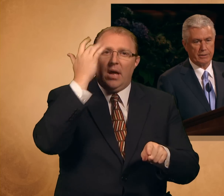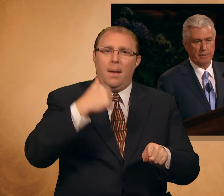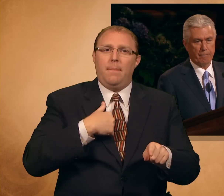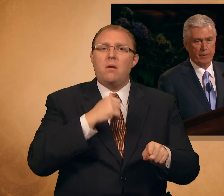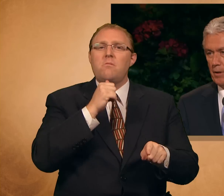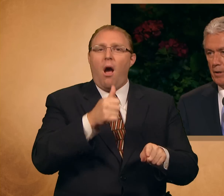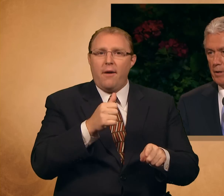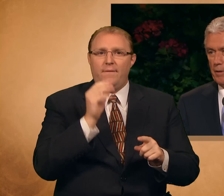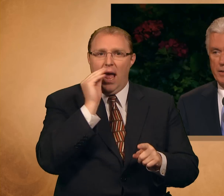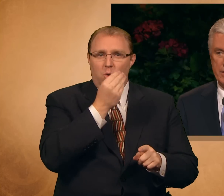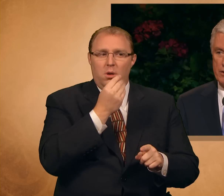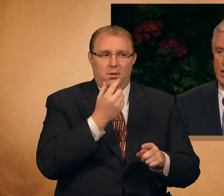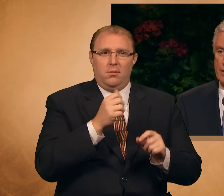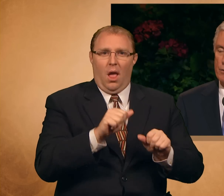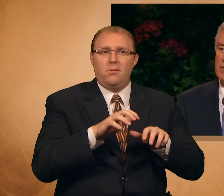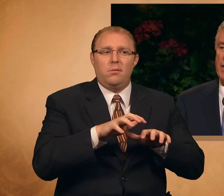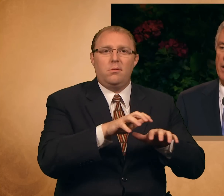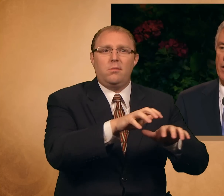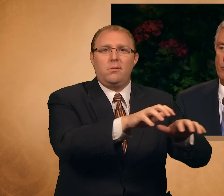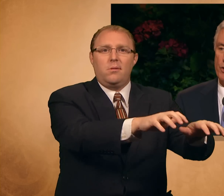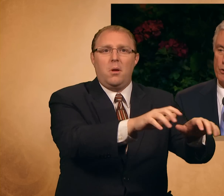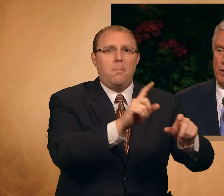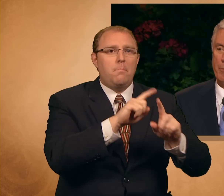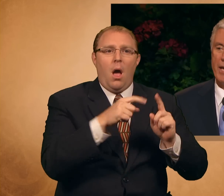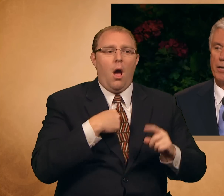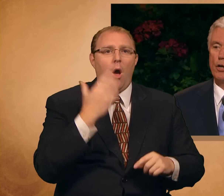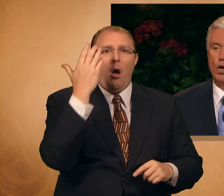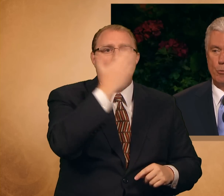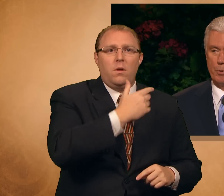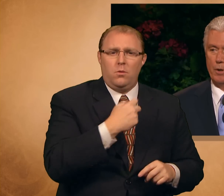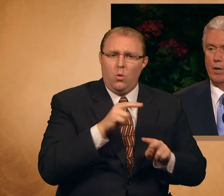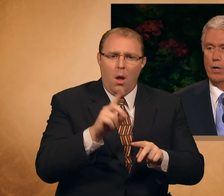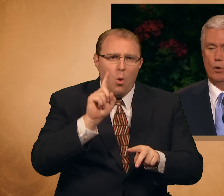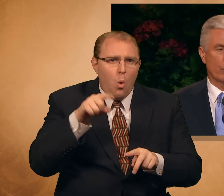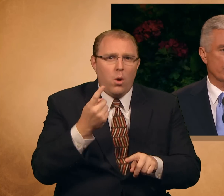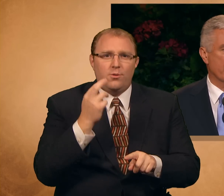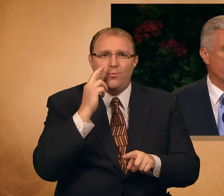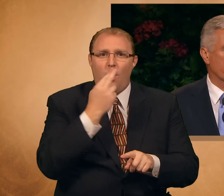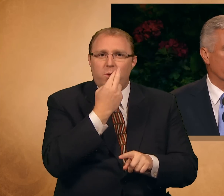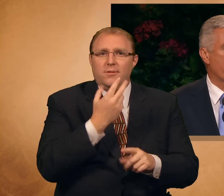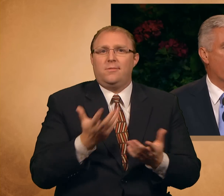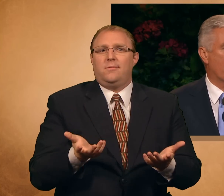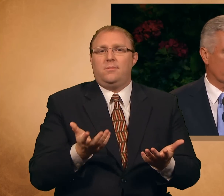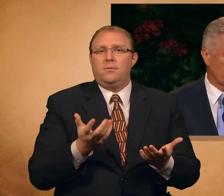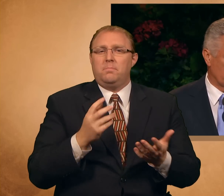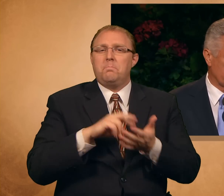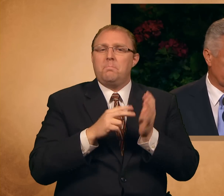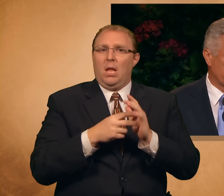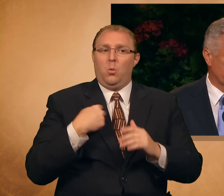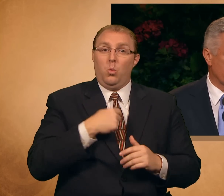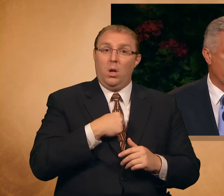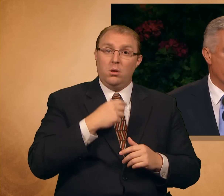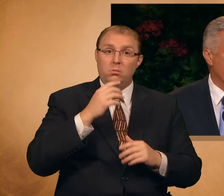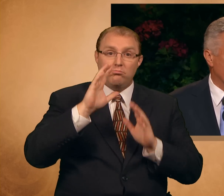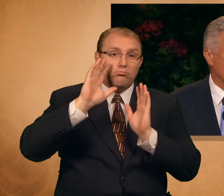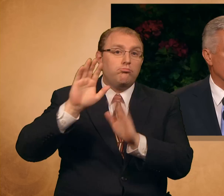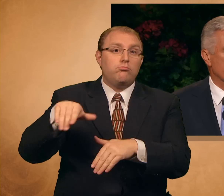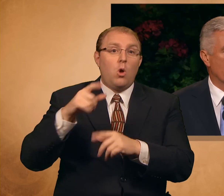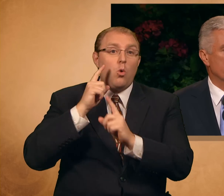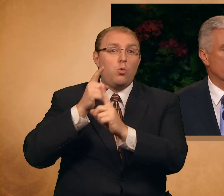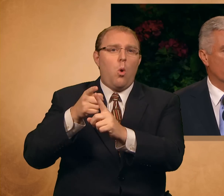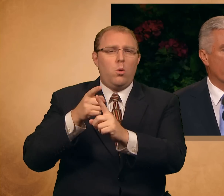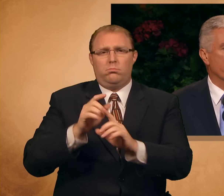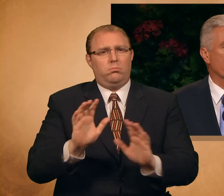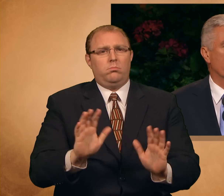us. This is not to say that we should abandon hope or temper our goals. Never